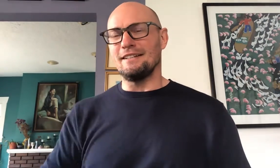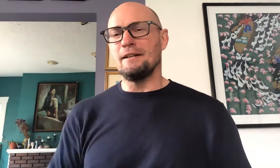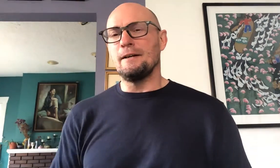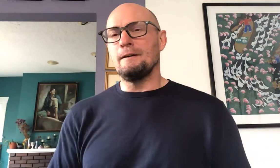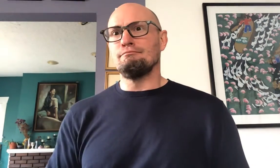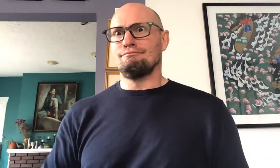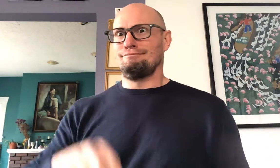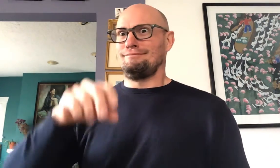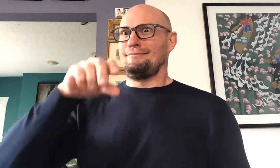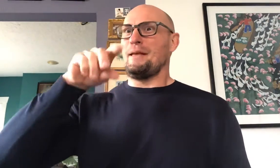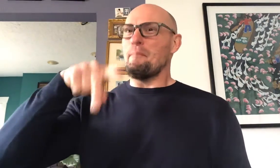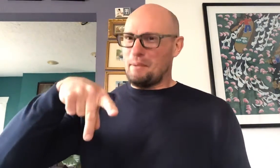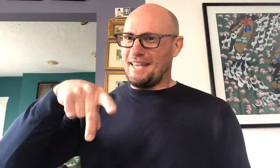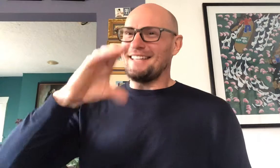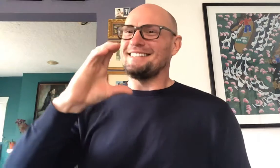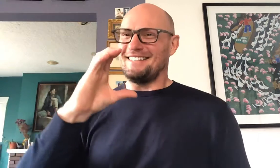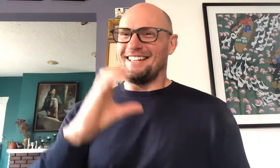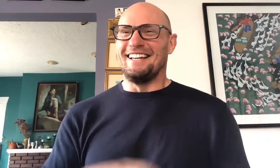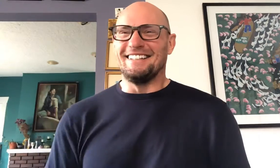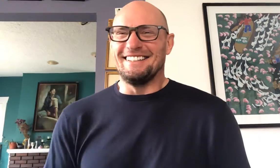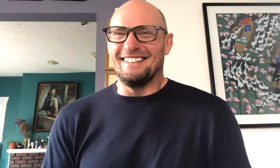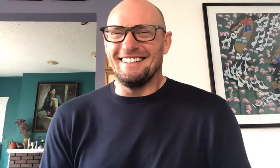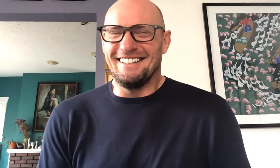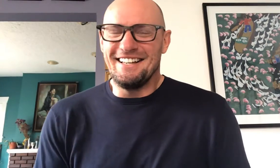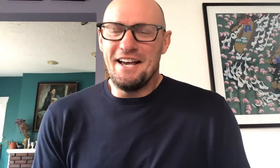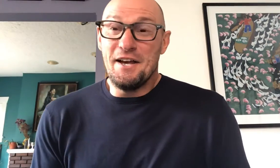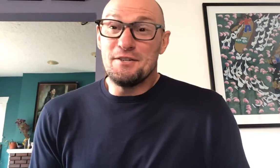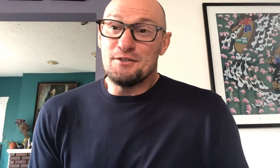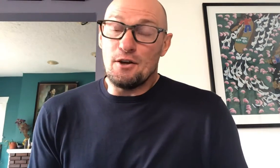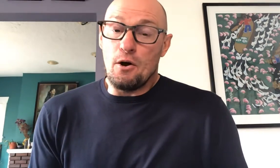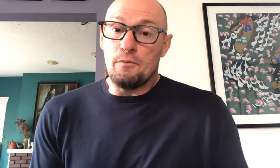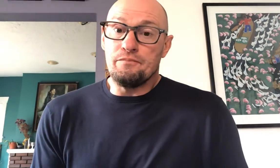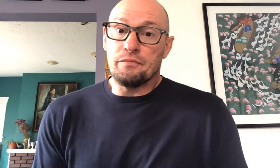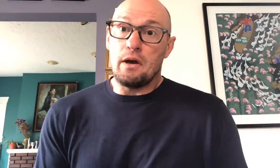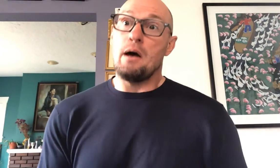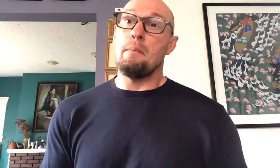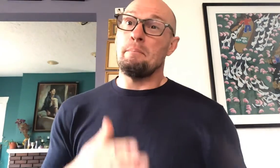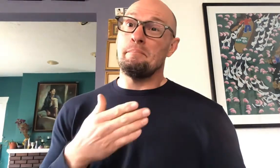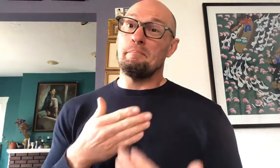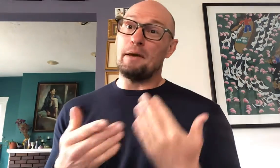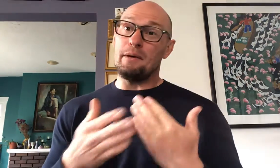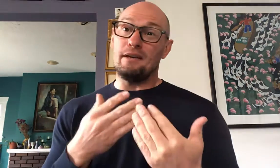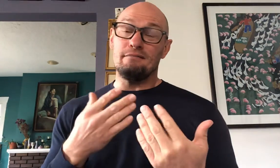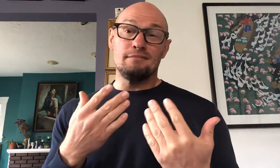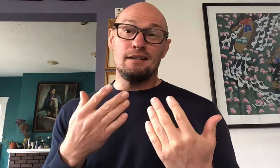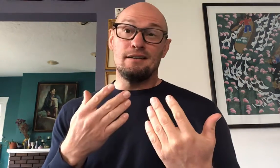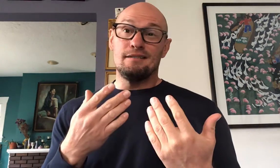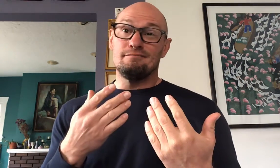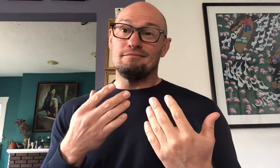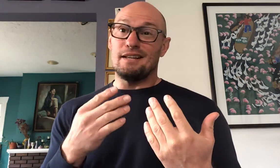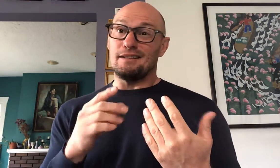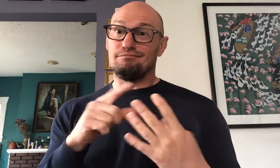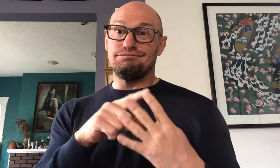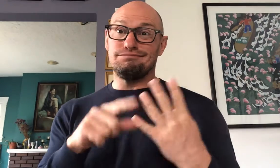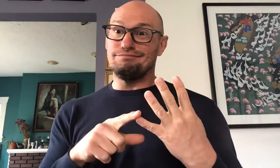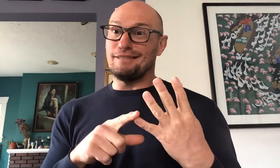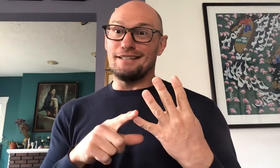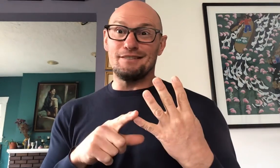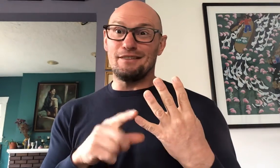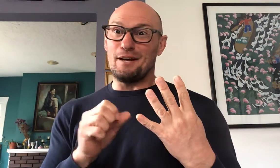PC so um maybe like because of